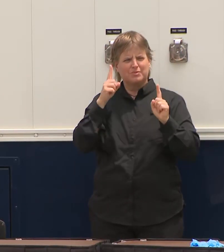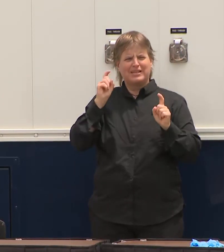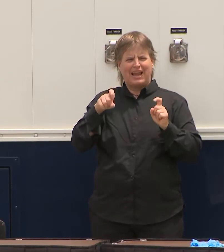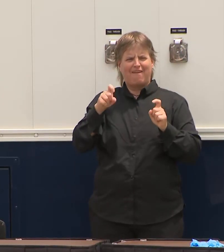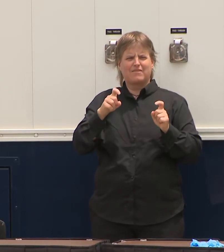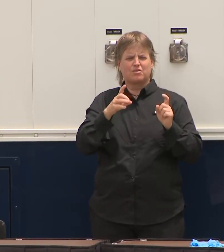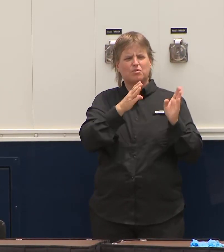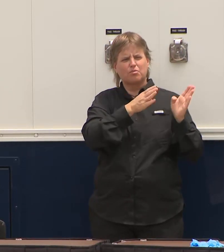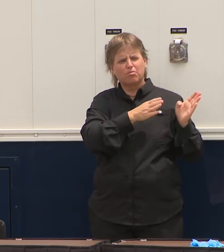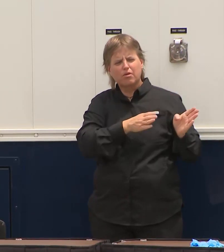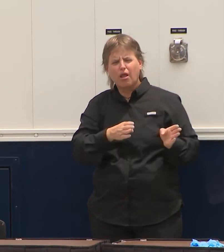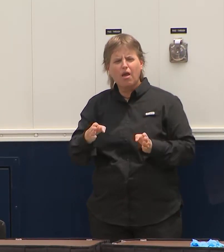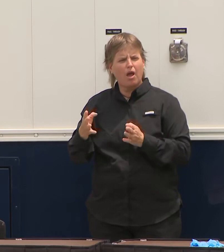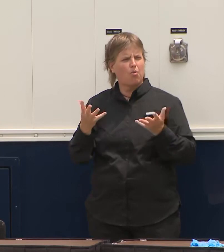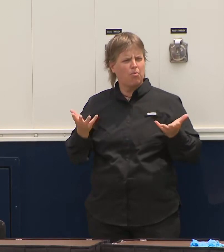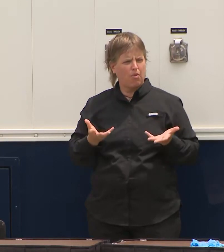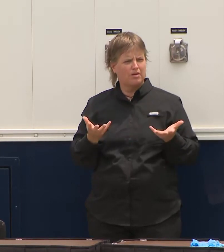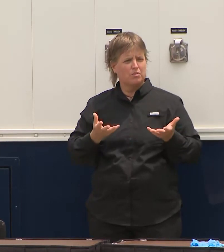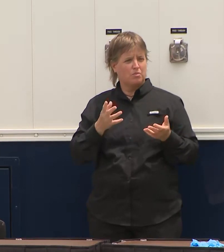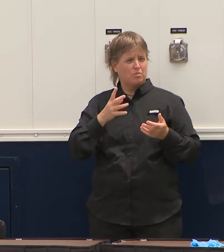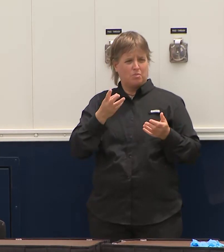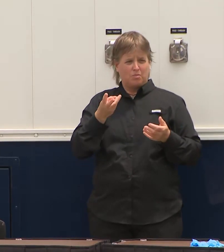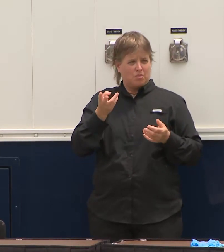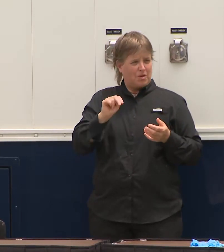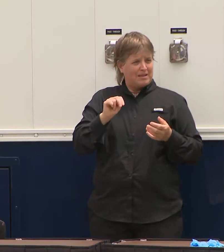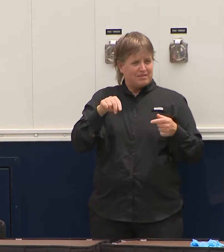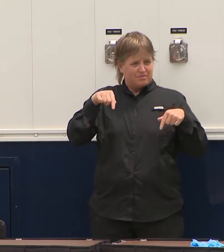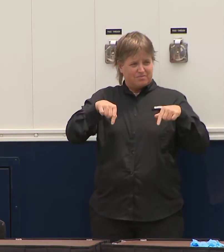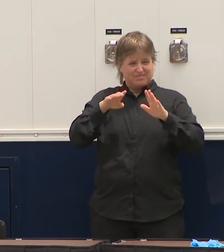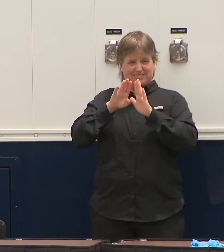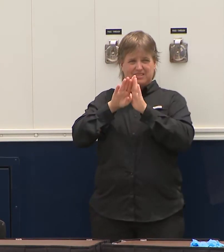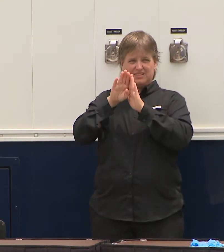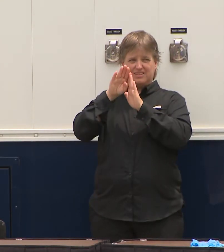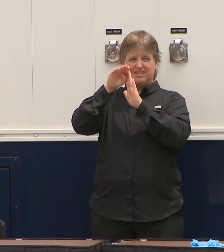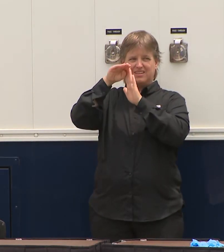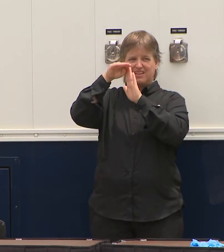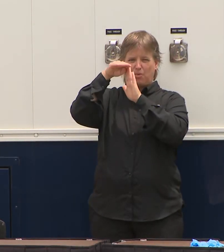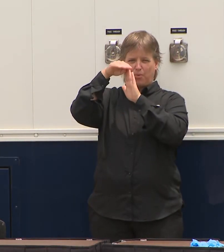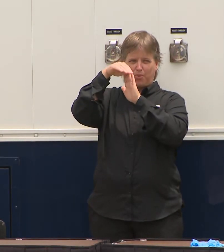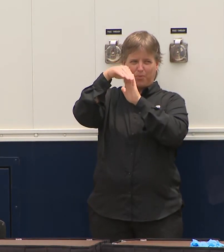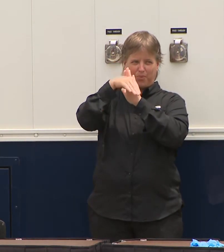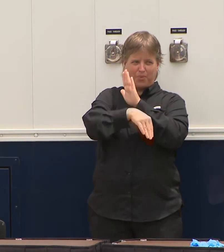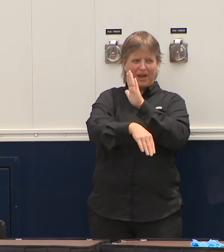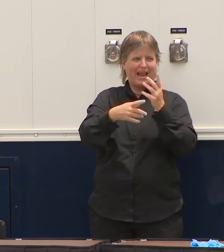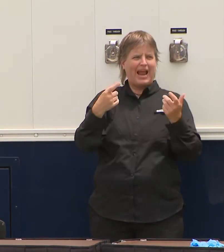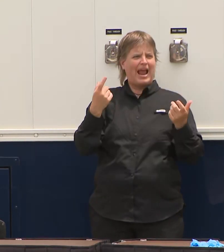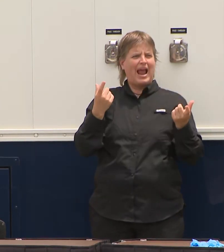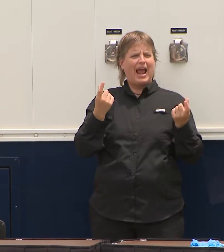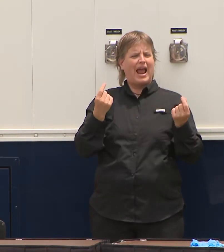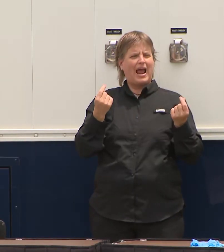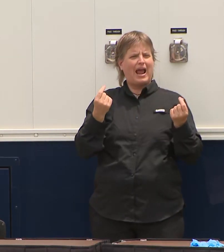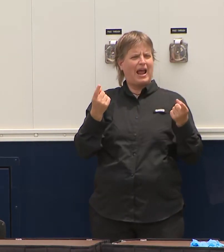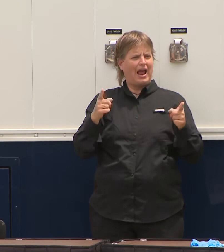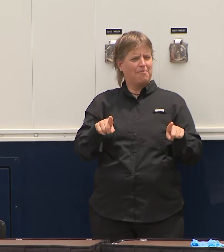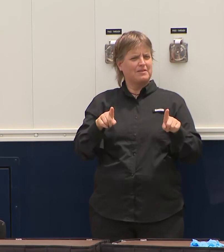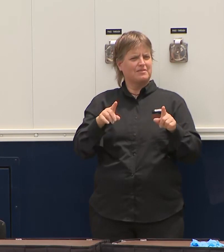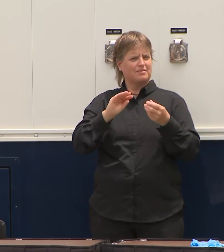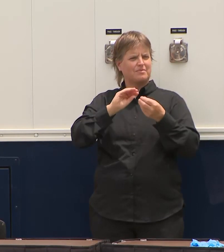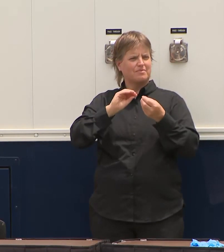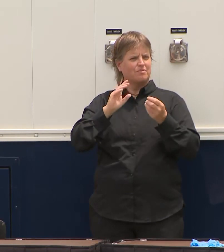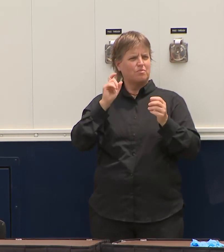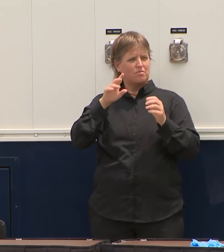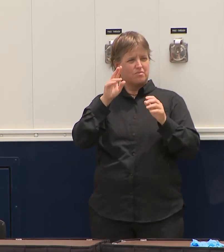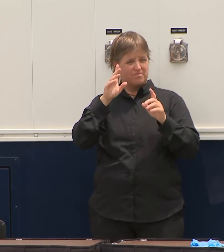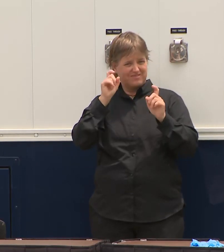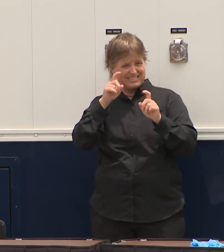look like once we think that the cases are declining in terms of how we interact and how the economy works? And it seems to me